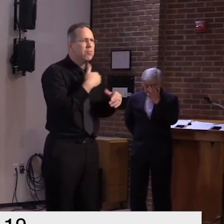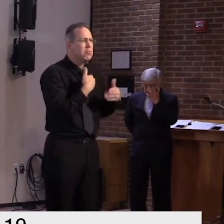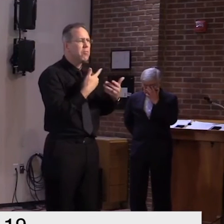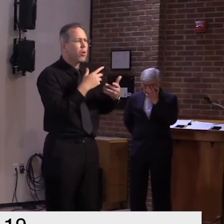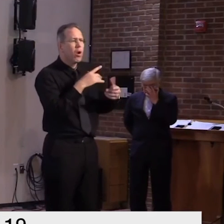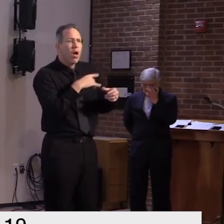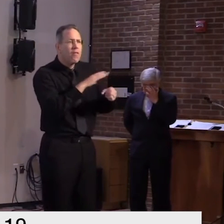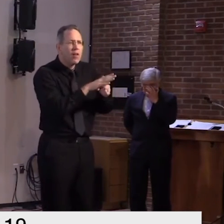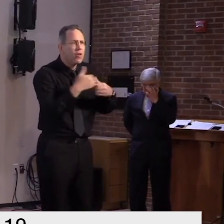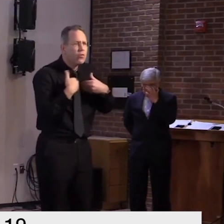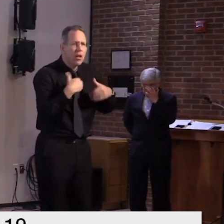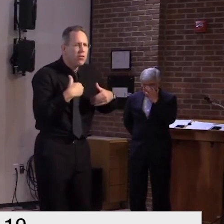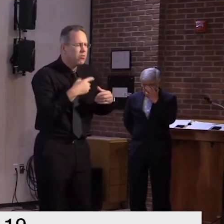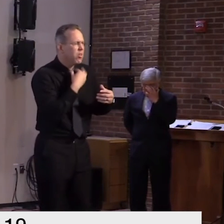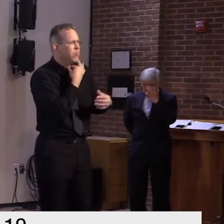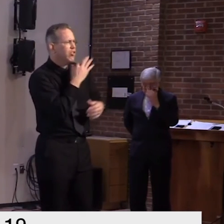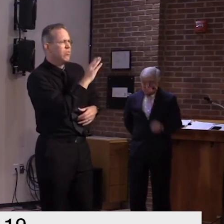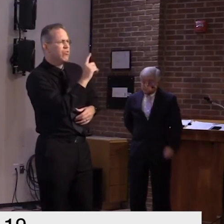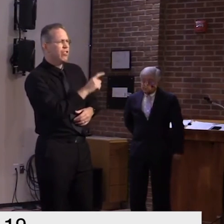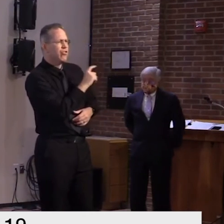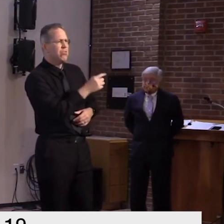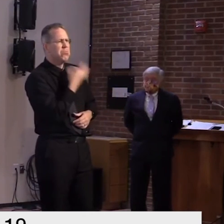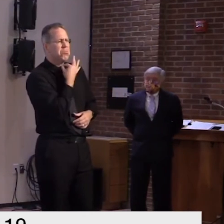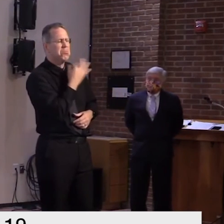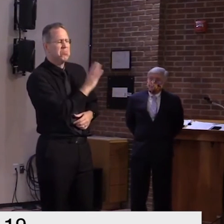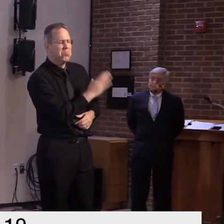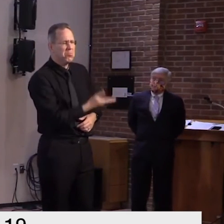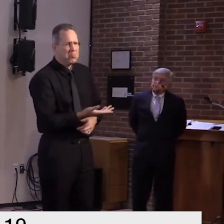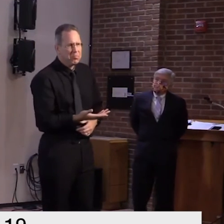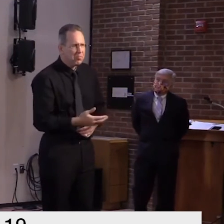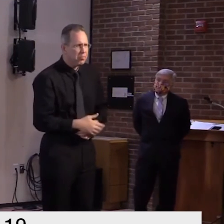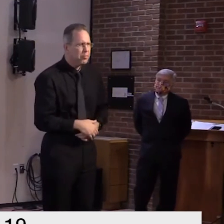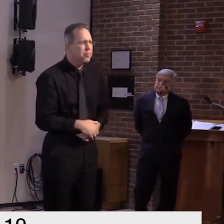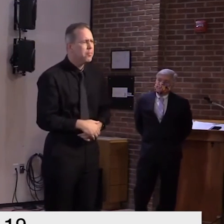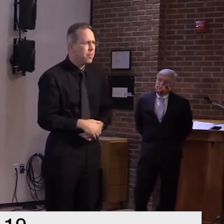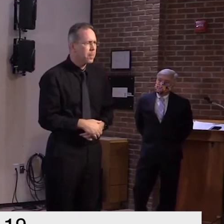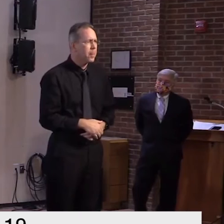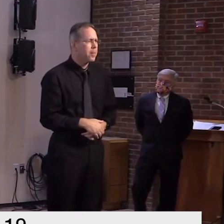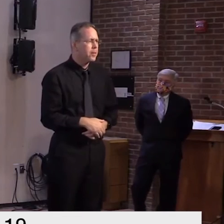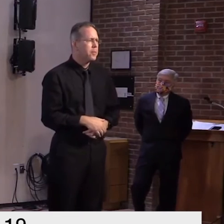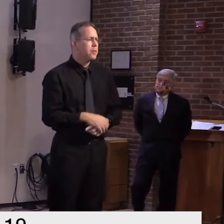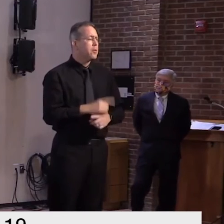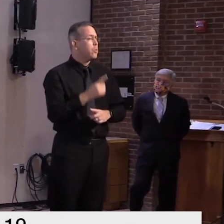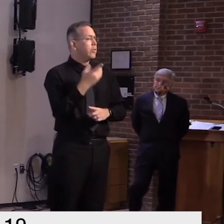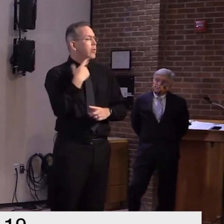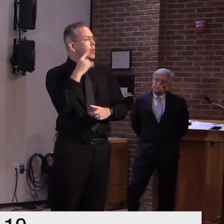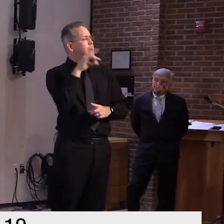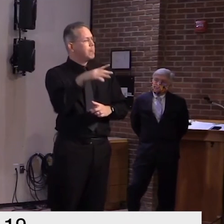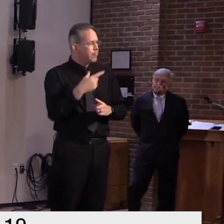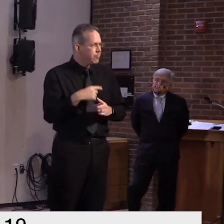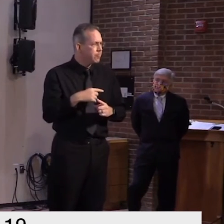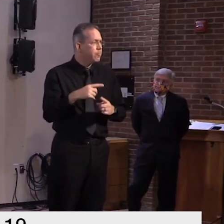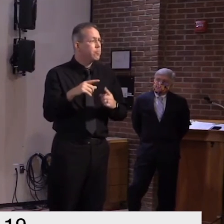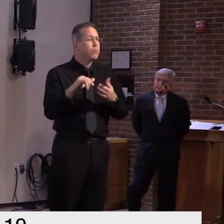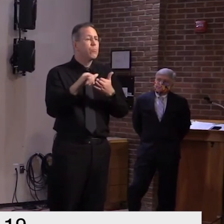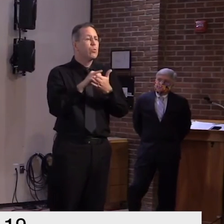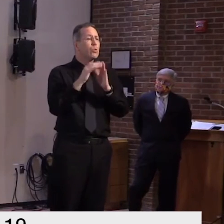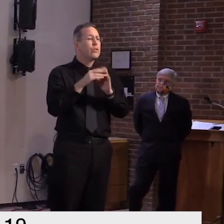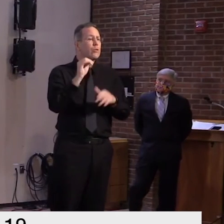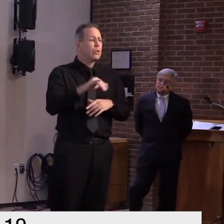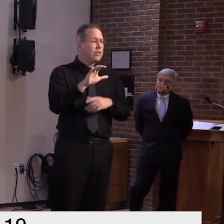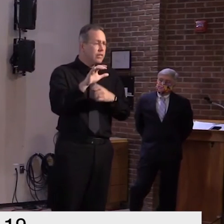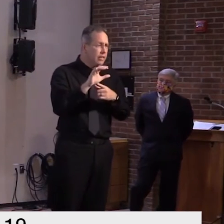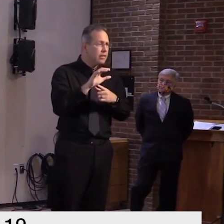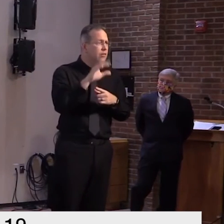believed that one in five new york city residents might test positive on antibody testing and they've